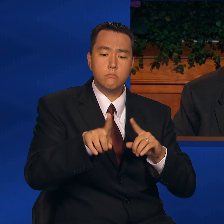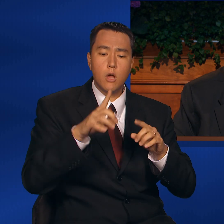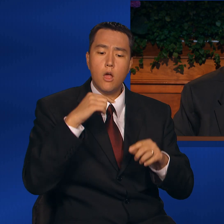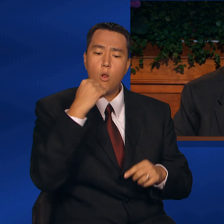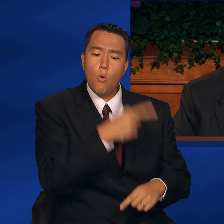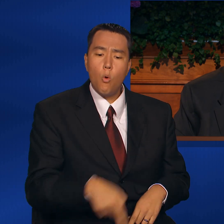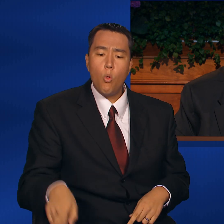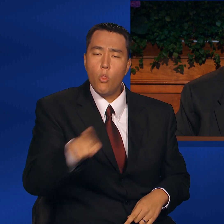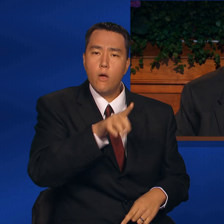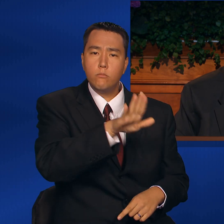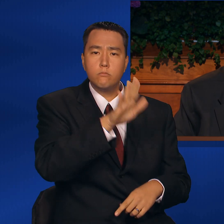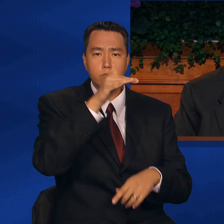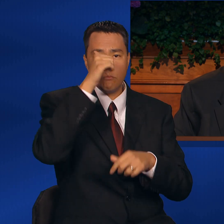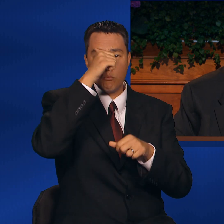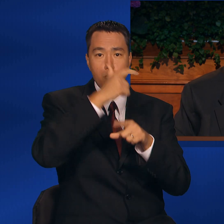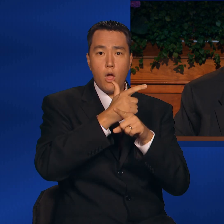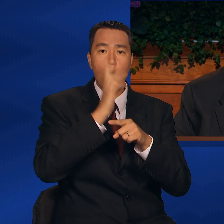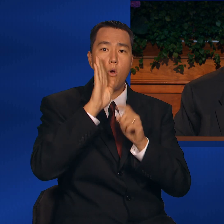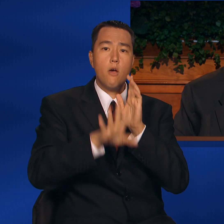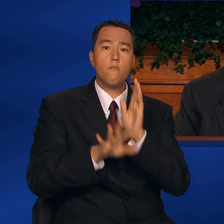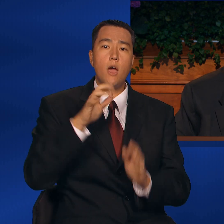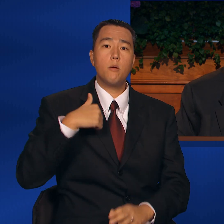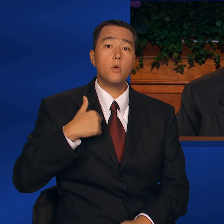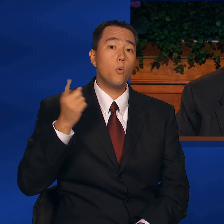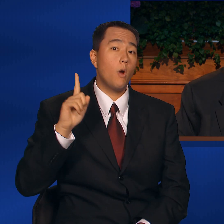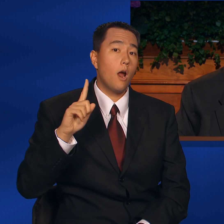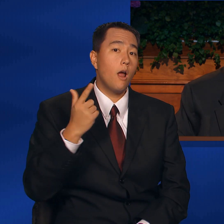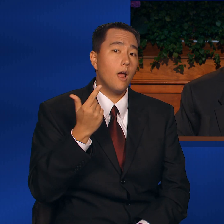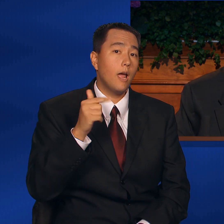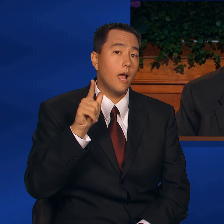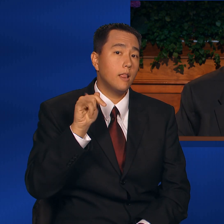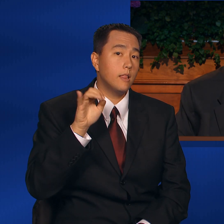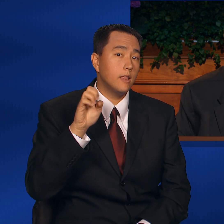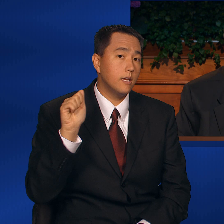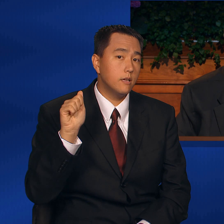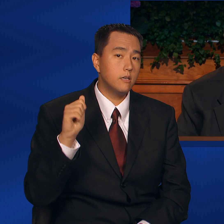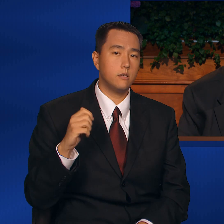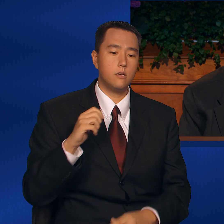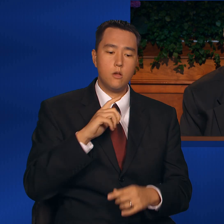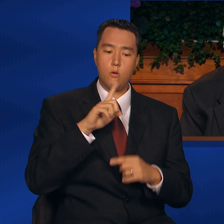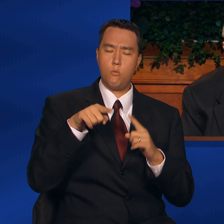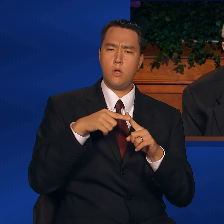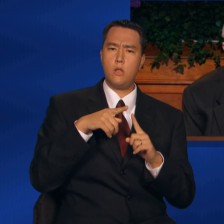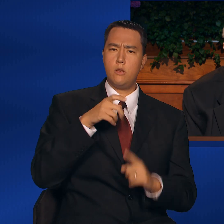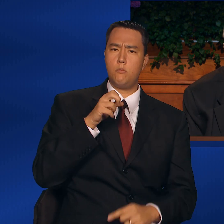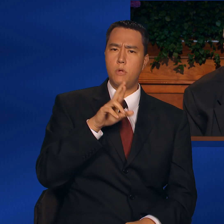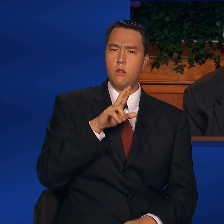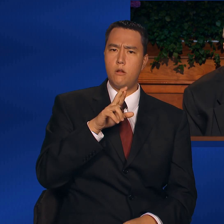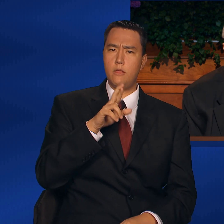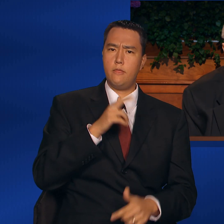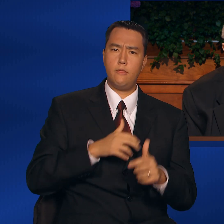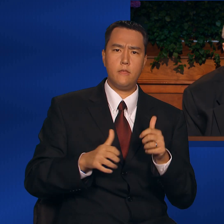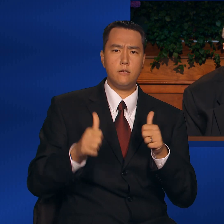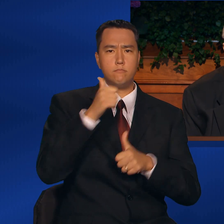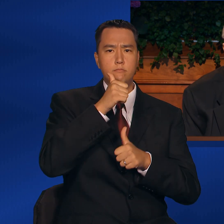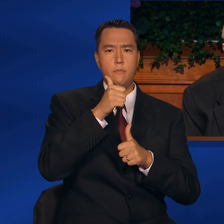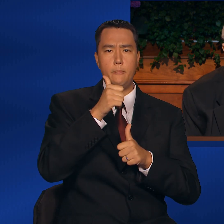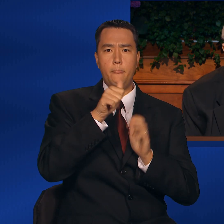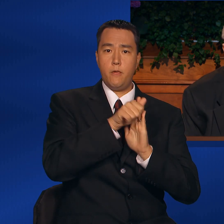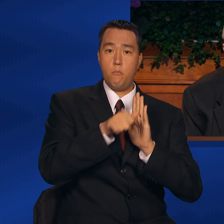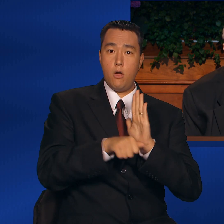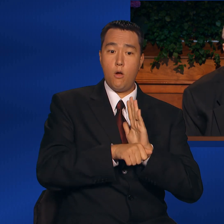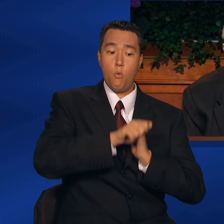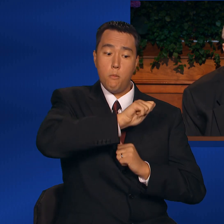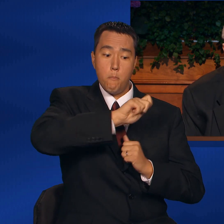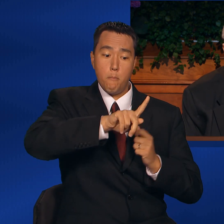brethren would find Him in Galilee. When Peter, the senior apostle, returned to Galilee,